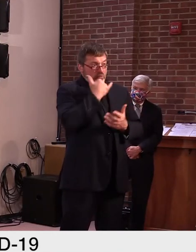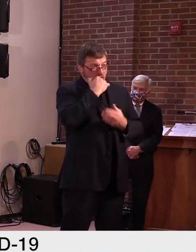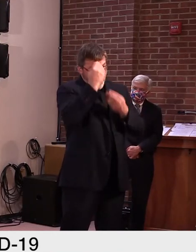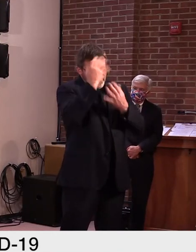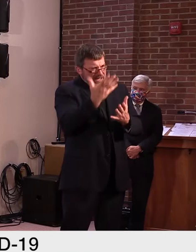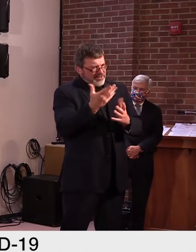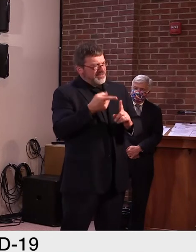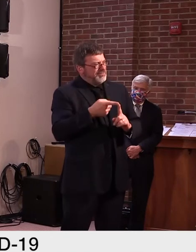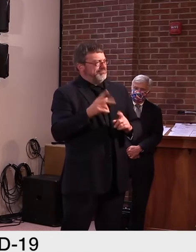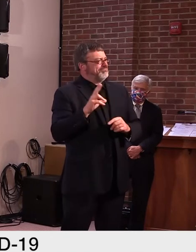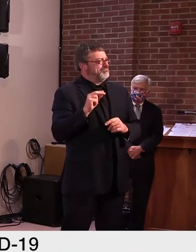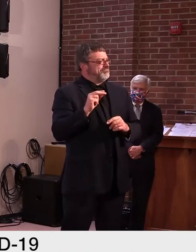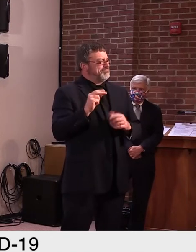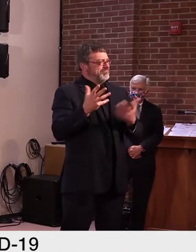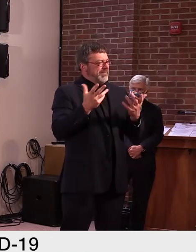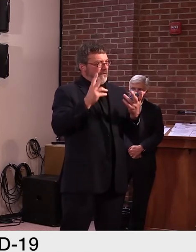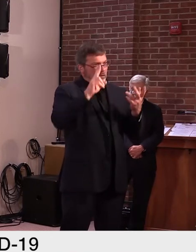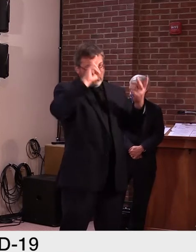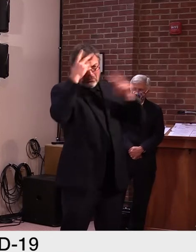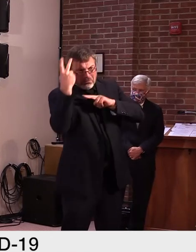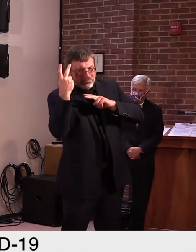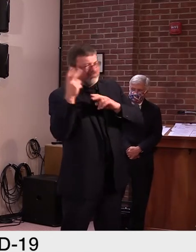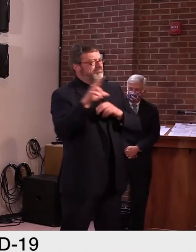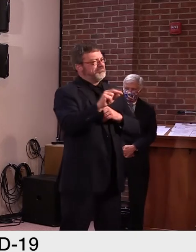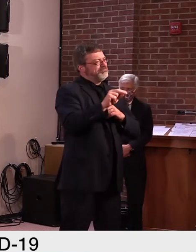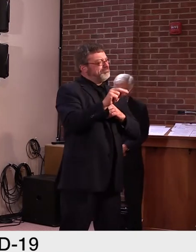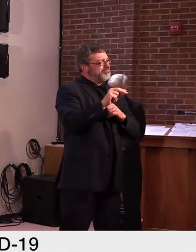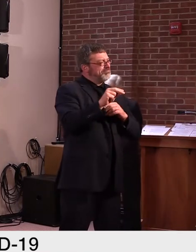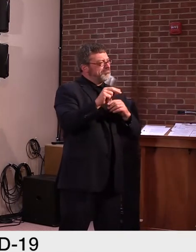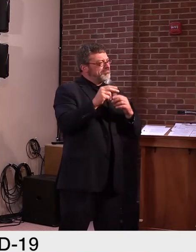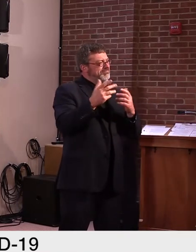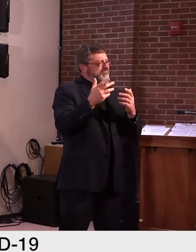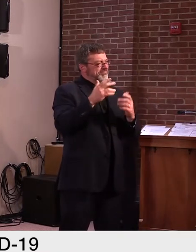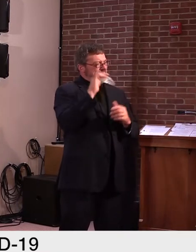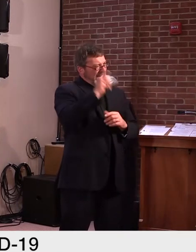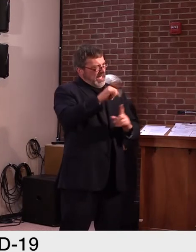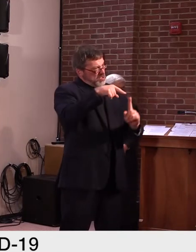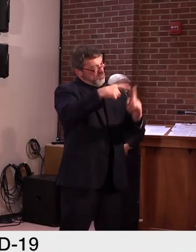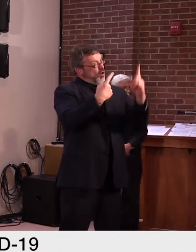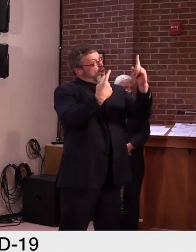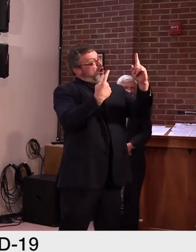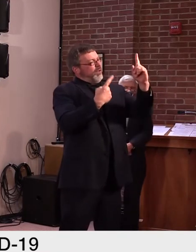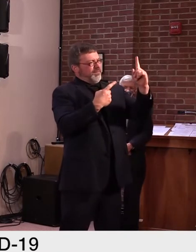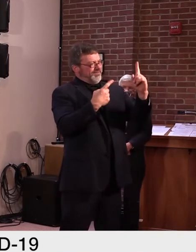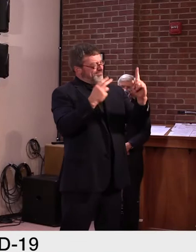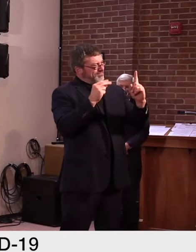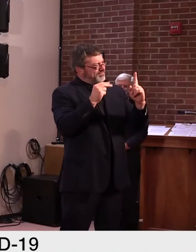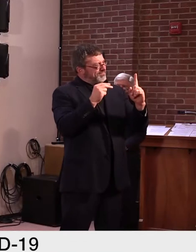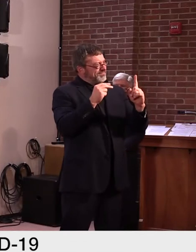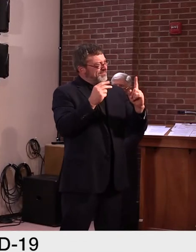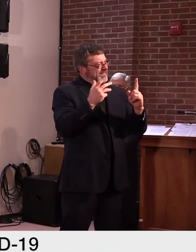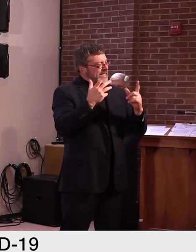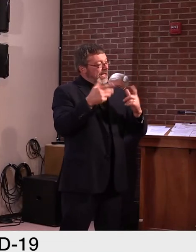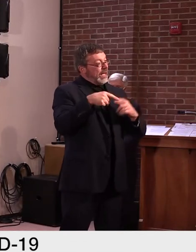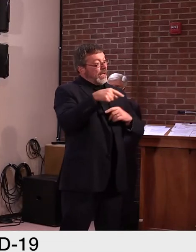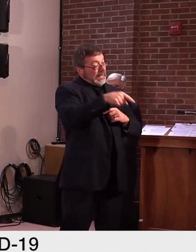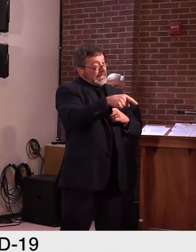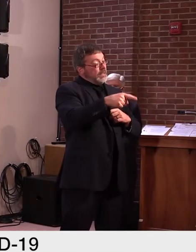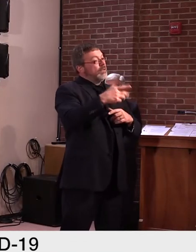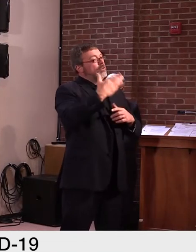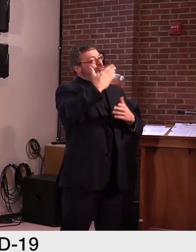specific, uh, COVID related topic. Uh, I think he's been a pretty steady hand and, um,